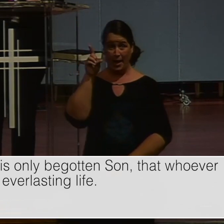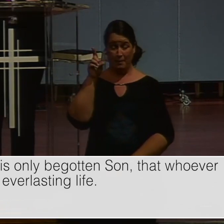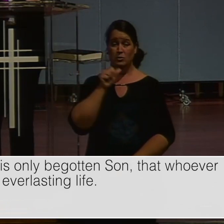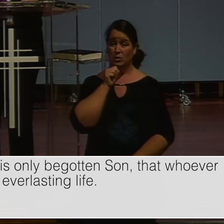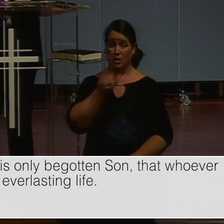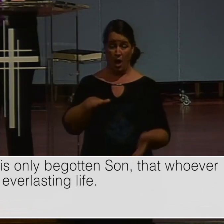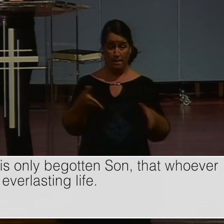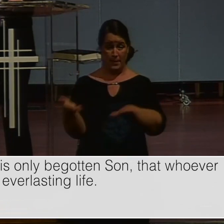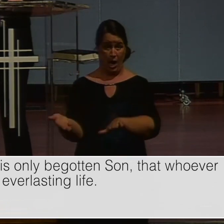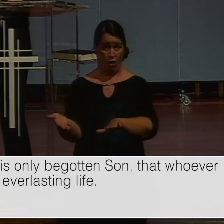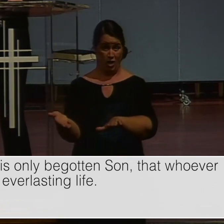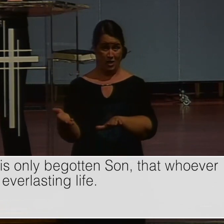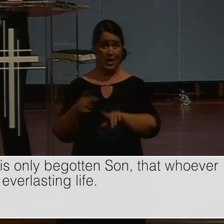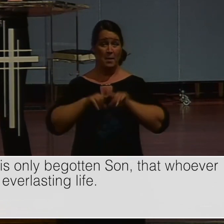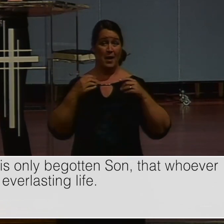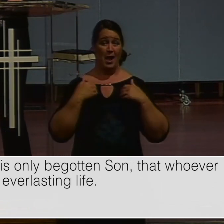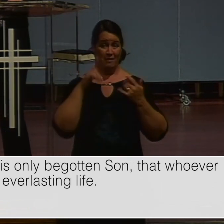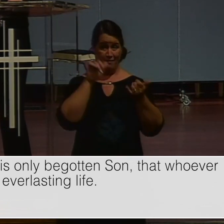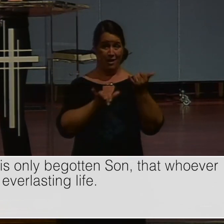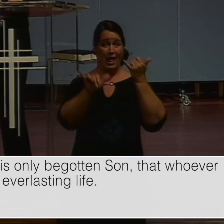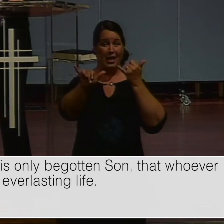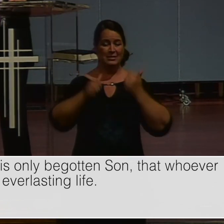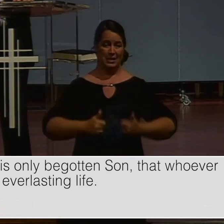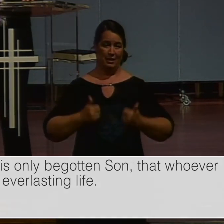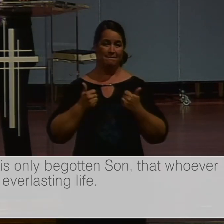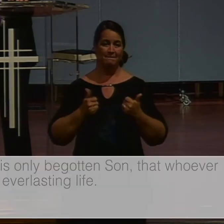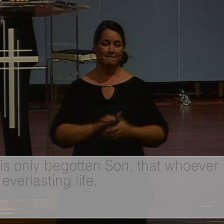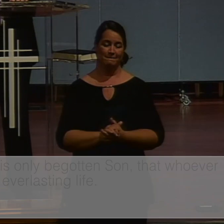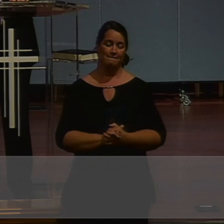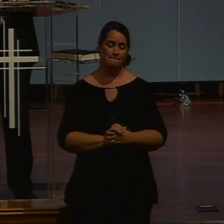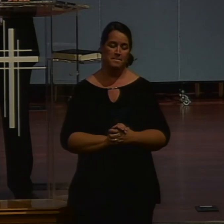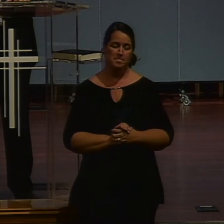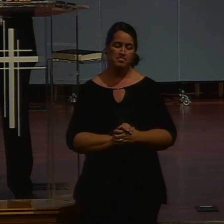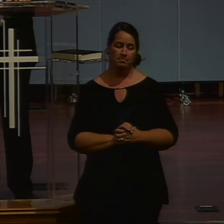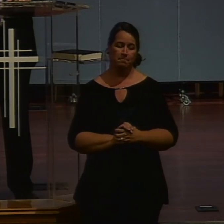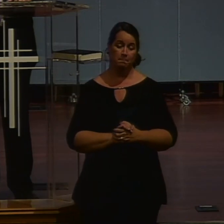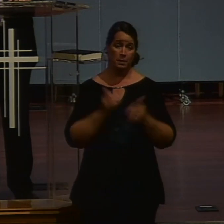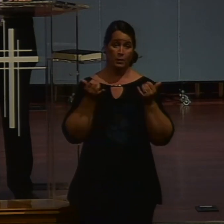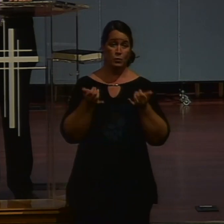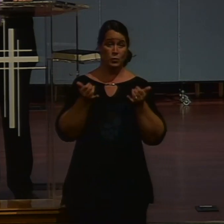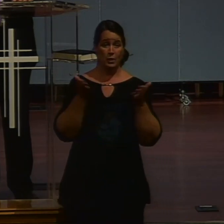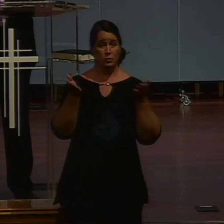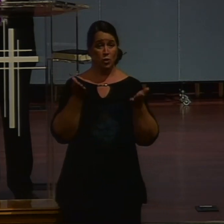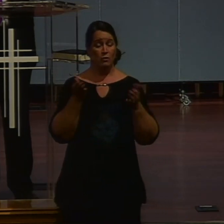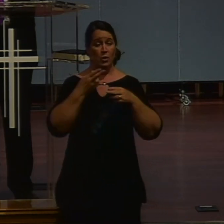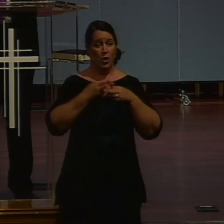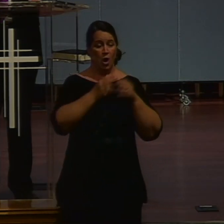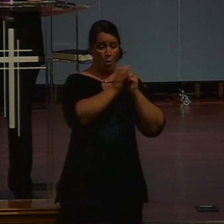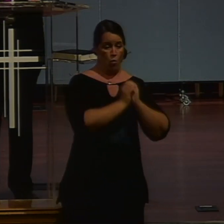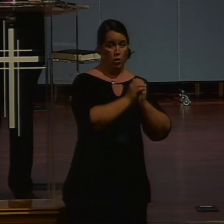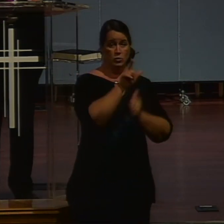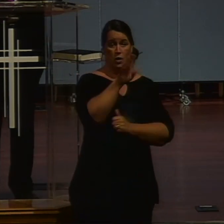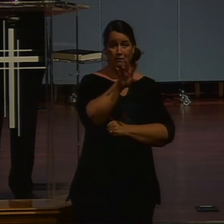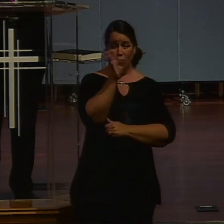should not perish, but have everlasting life. So the service today is entitled worship